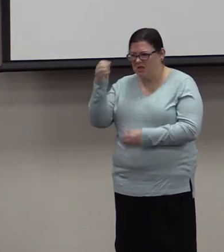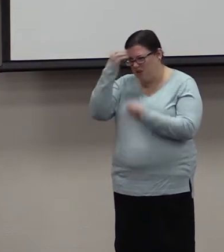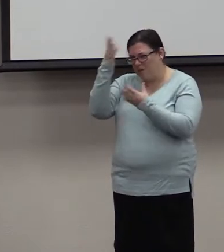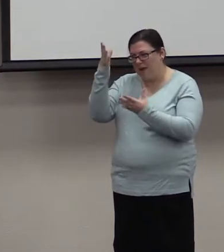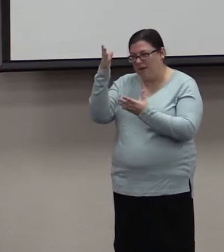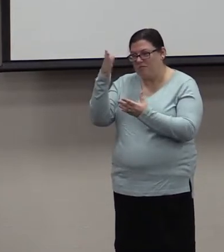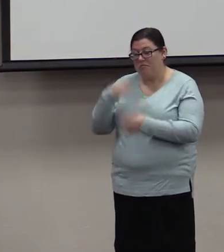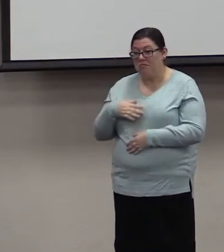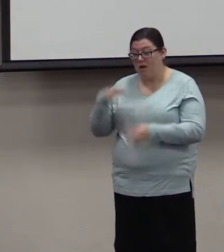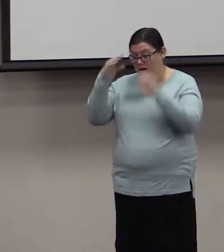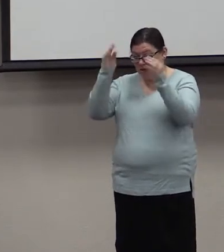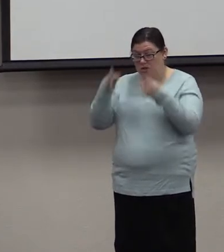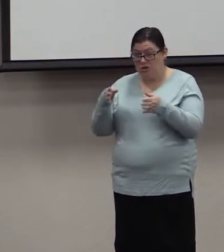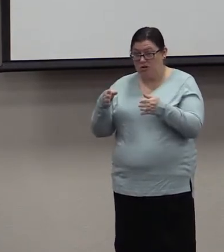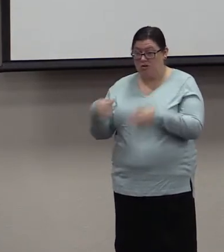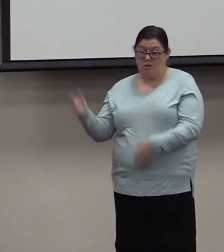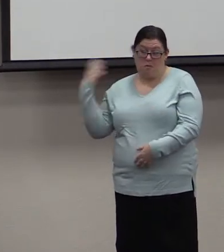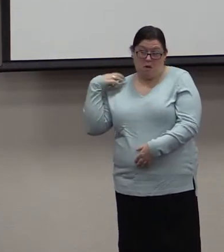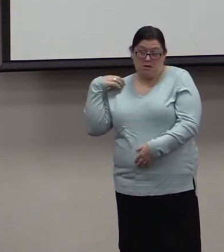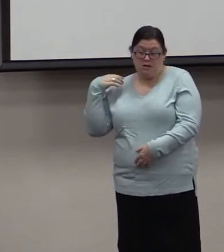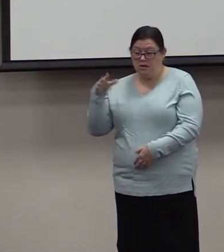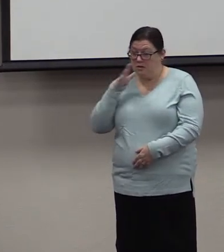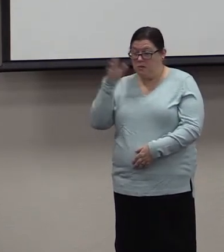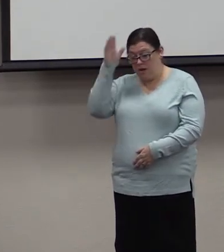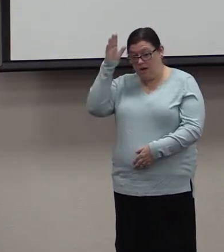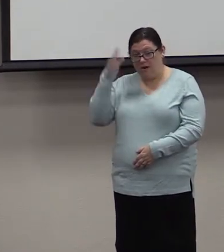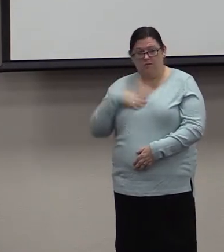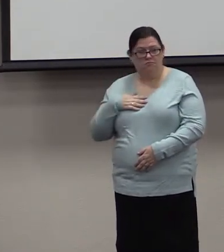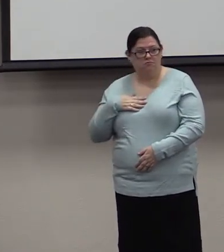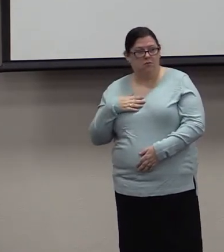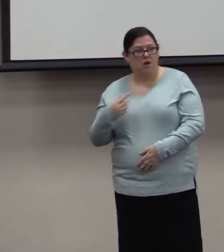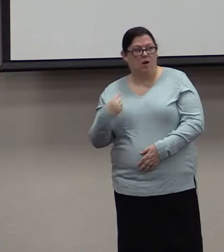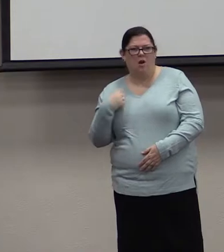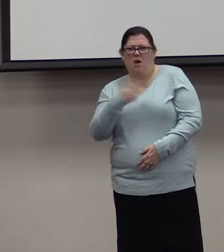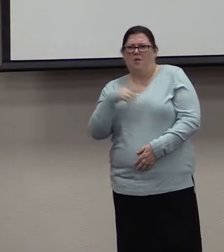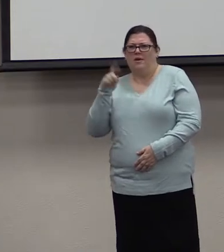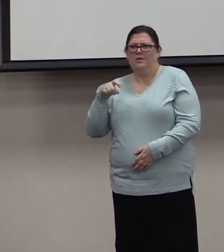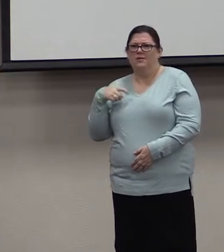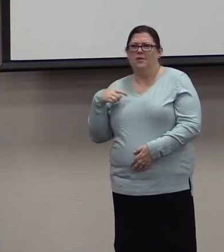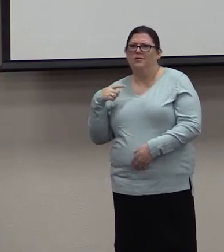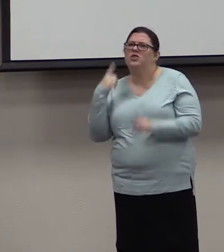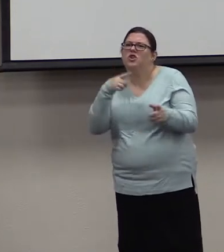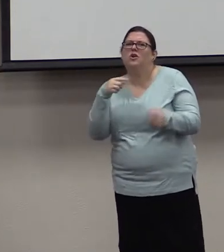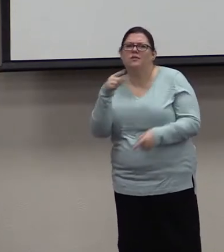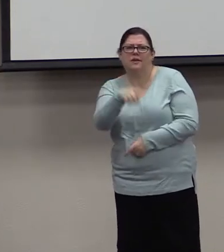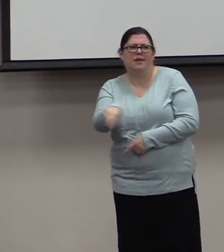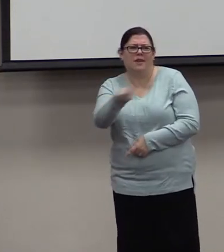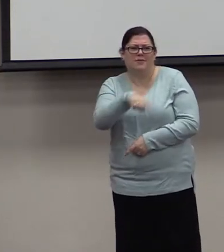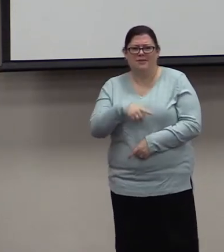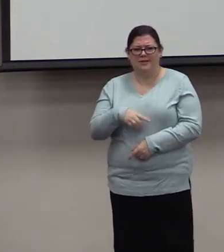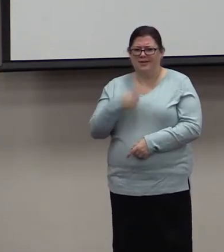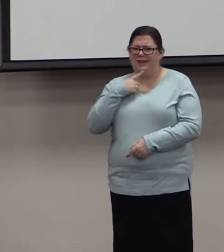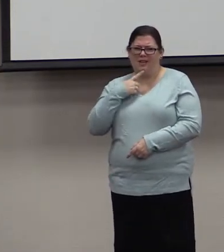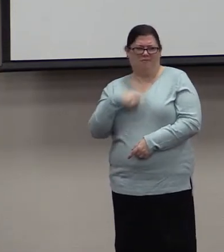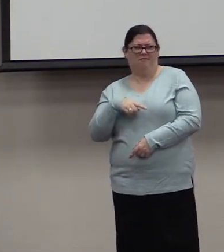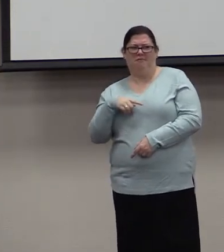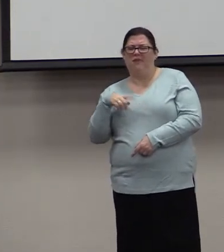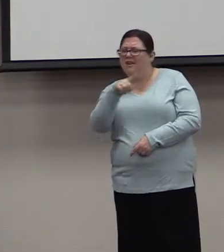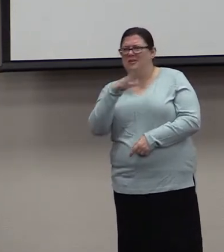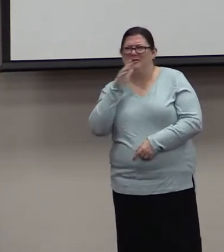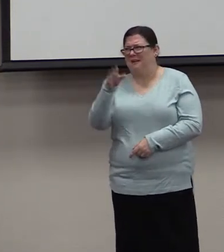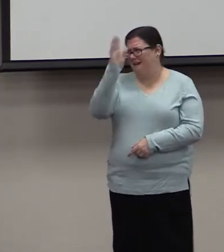Are we supposed to go around to people like our teachers and our parents and go, hey, you're not God. I don't have to listen to what you say.